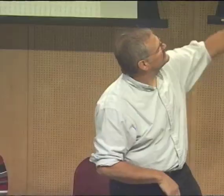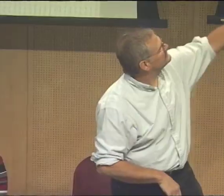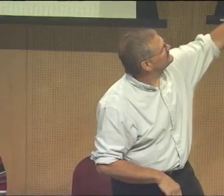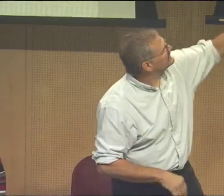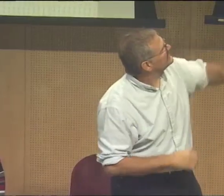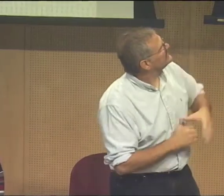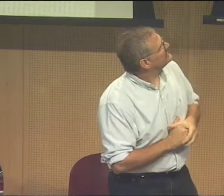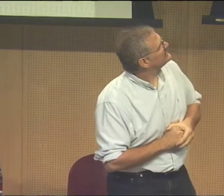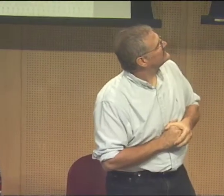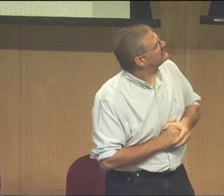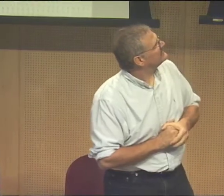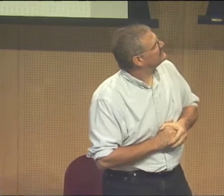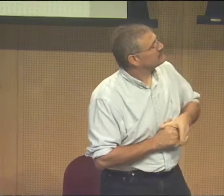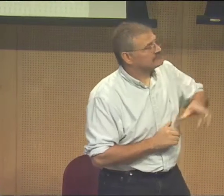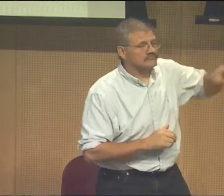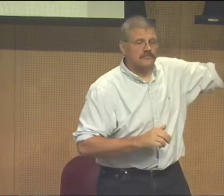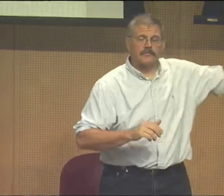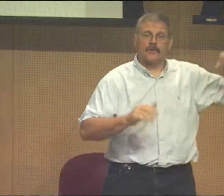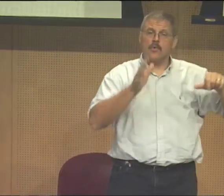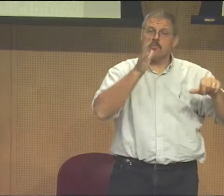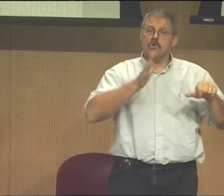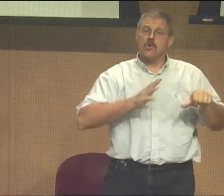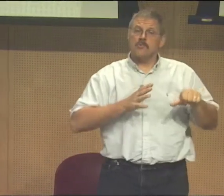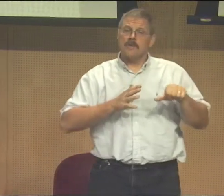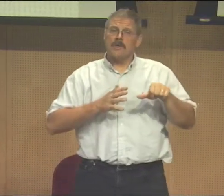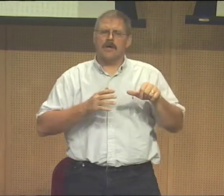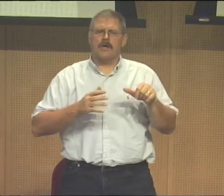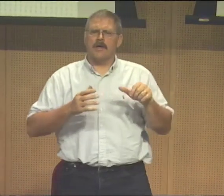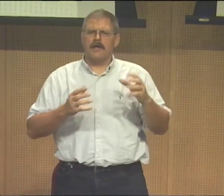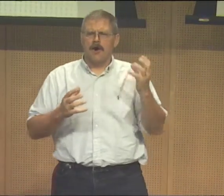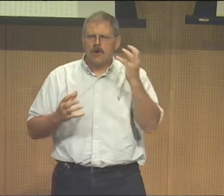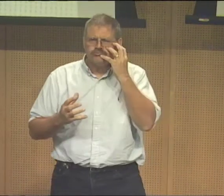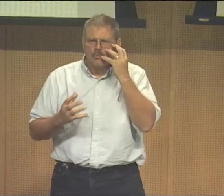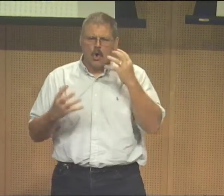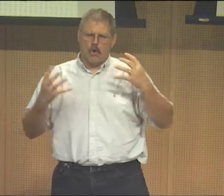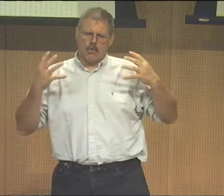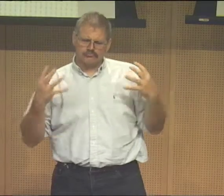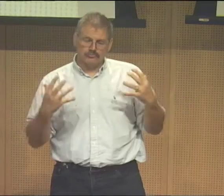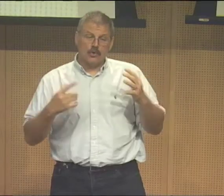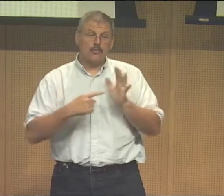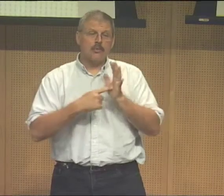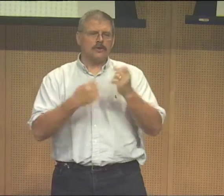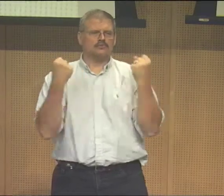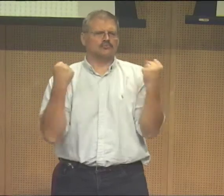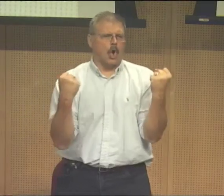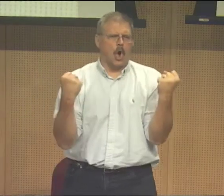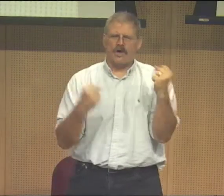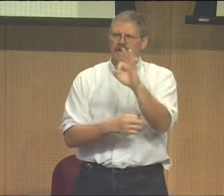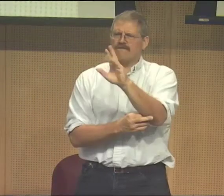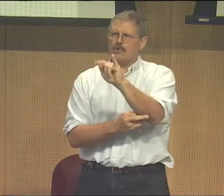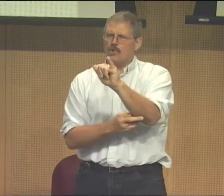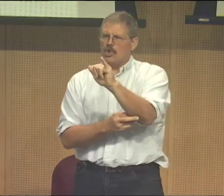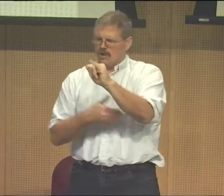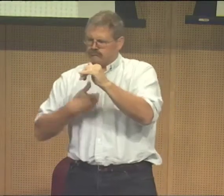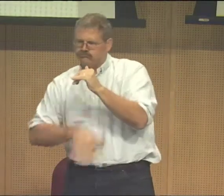that's basically where our goddess American Sign Language kind of came from. So the rather